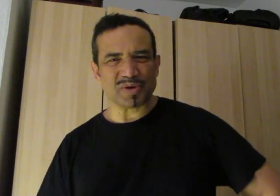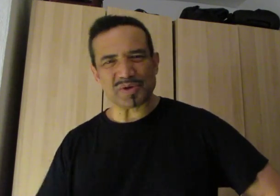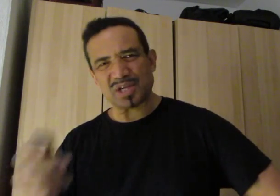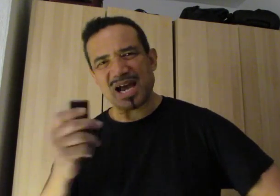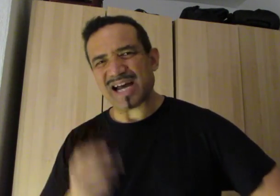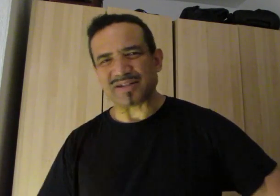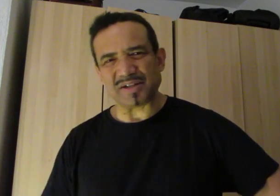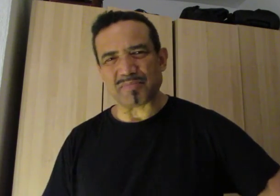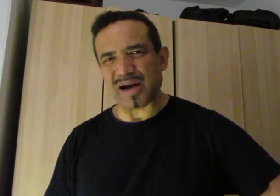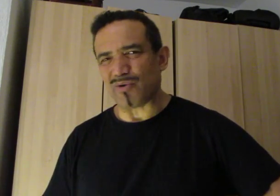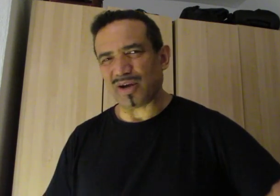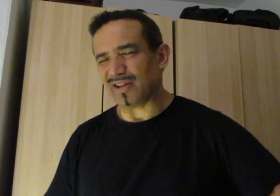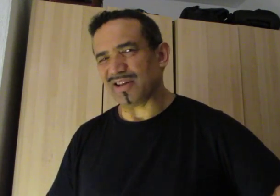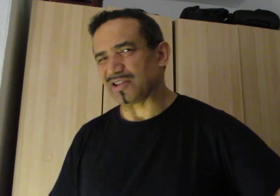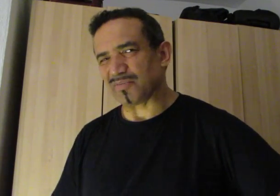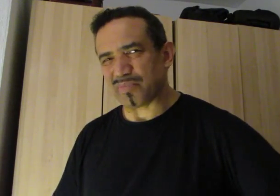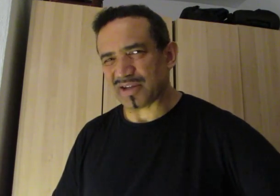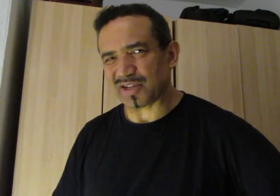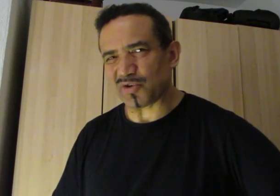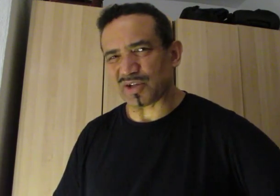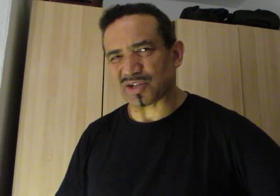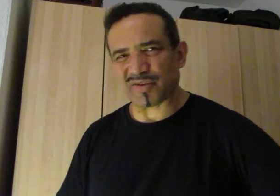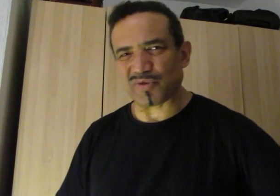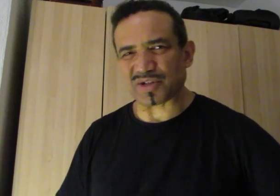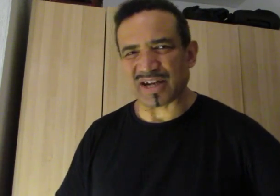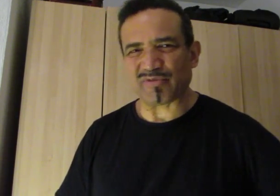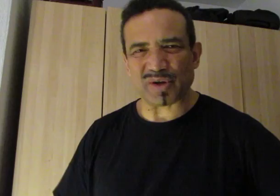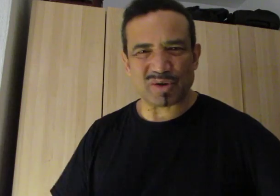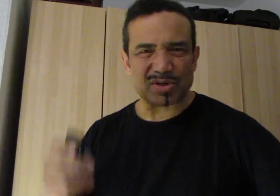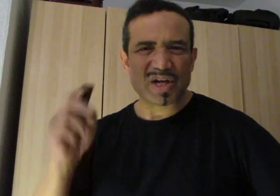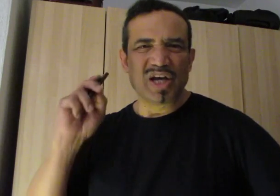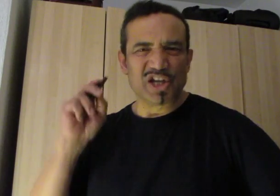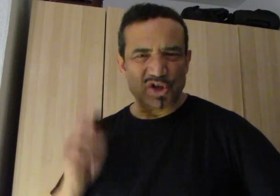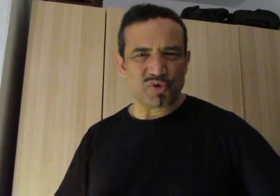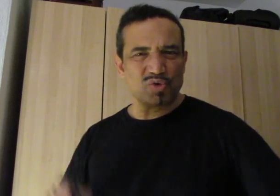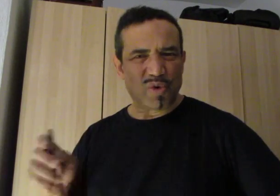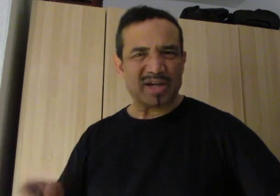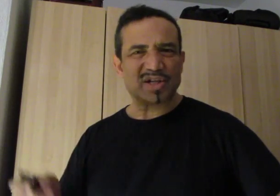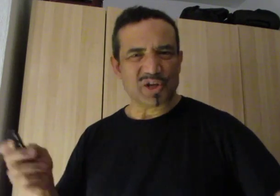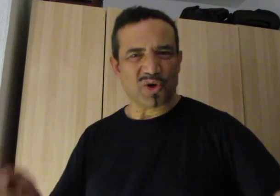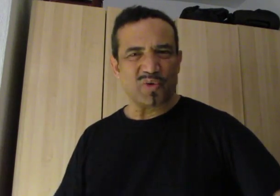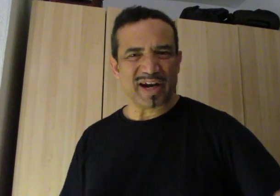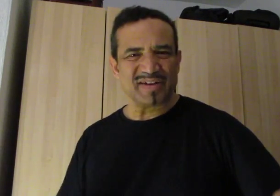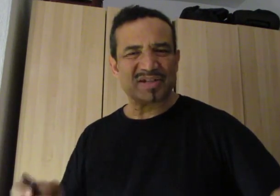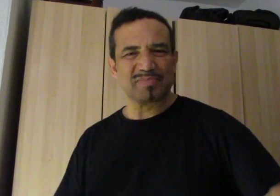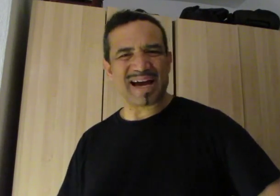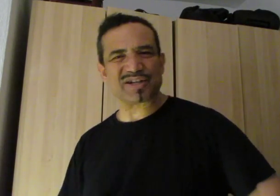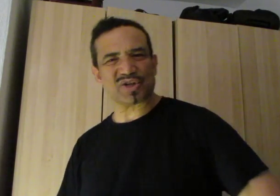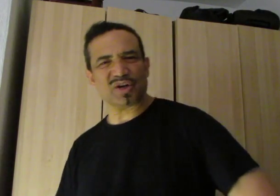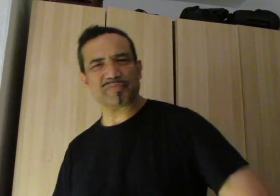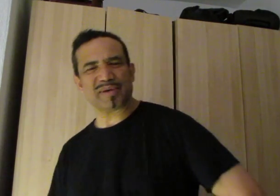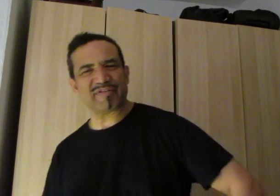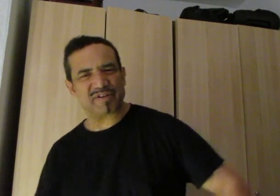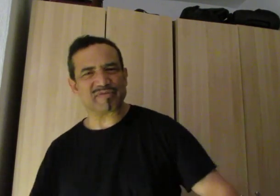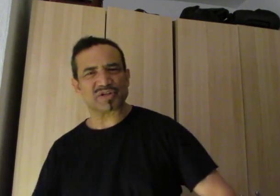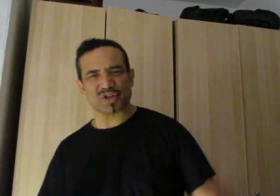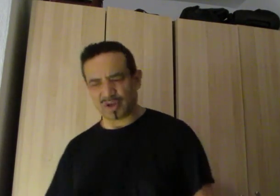world you say I did it my way then that's the best thing you can serve yourself because you went your way this is my song my favorite song